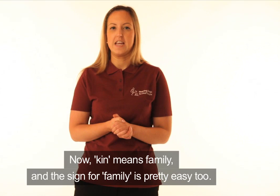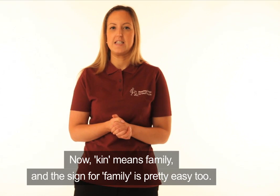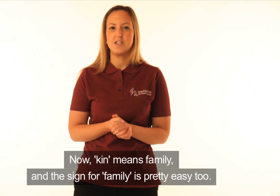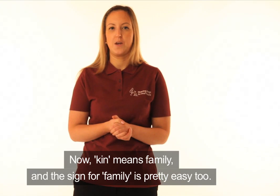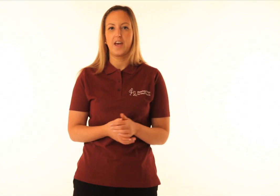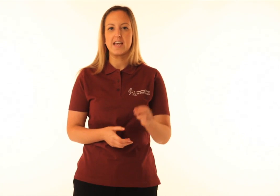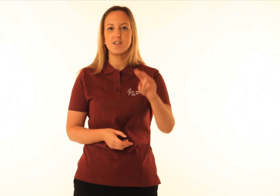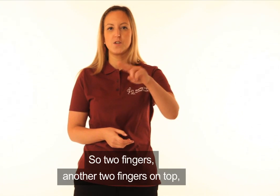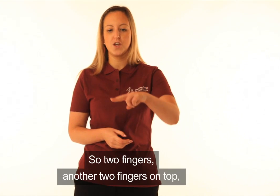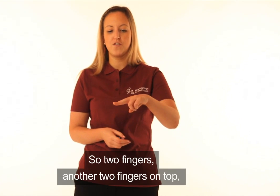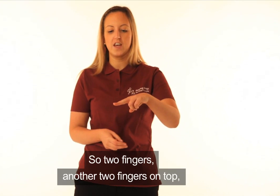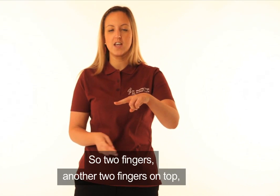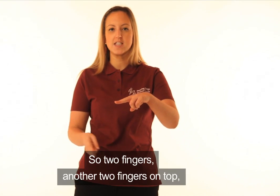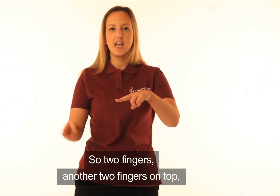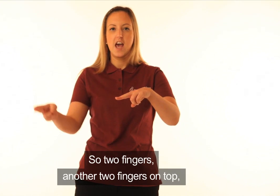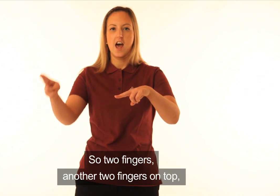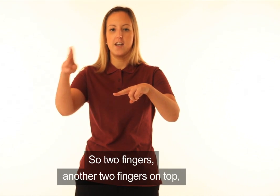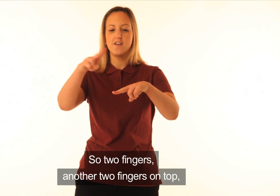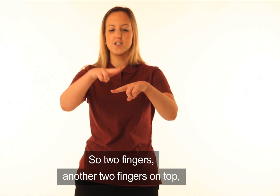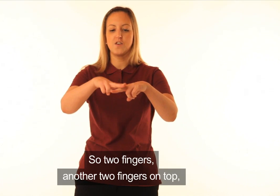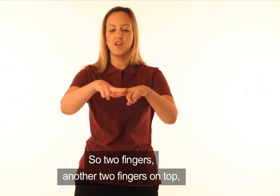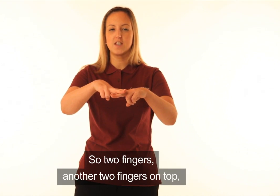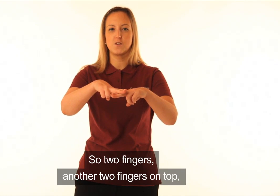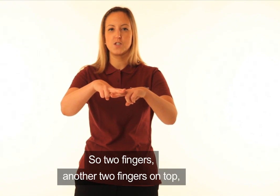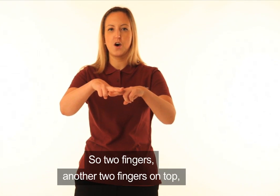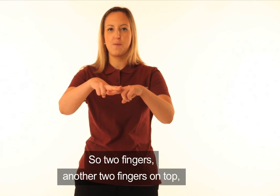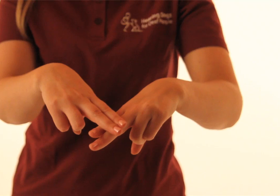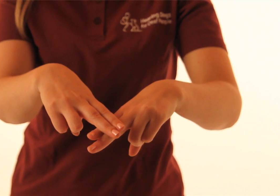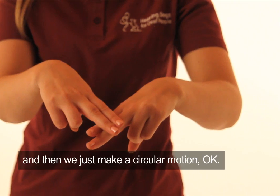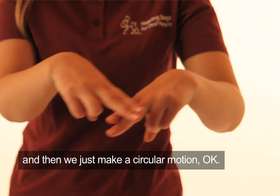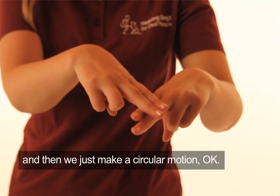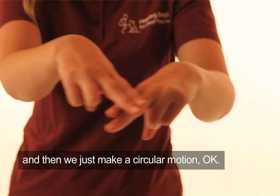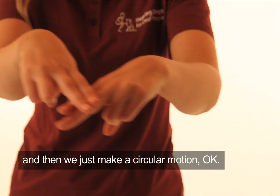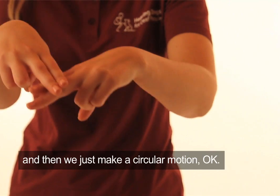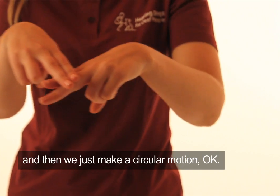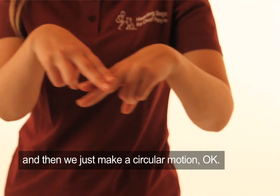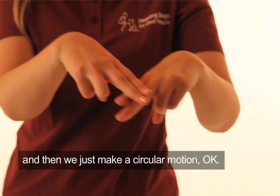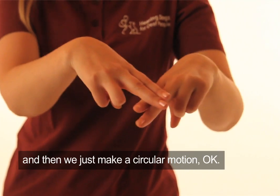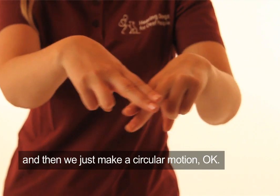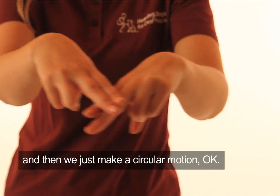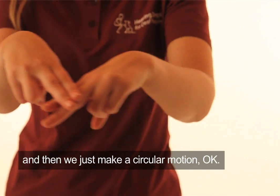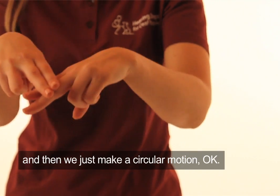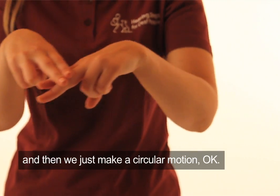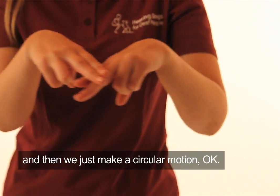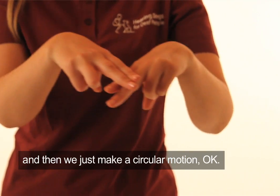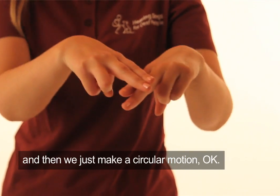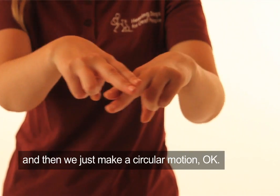easy too. OK? So two fingers, another two fingers on top and then we just make a circular motion. OK?